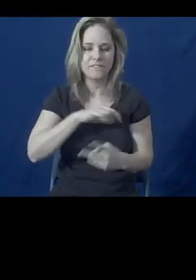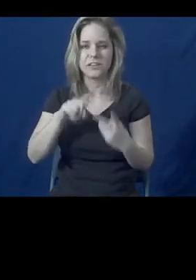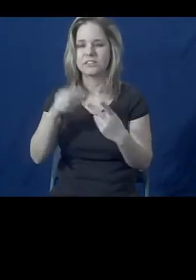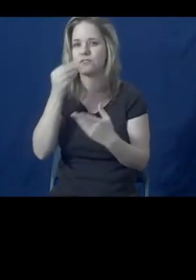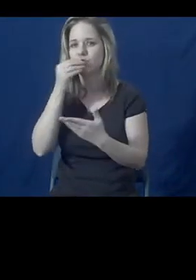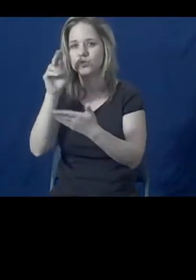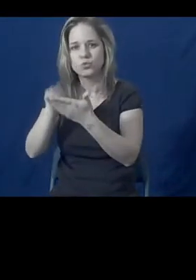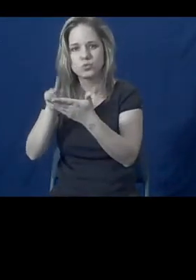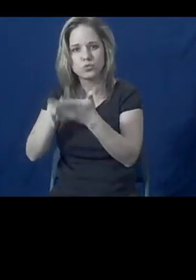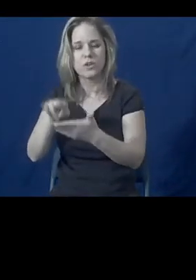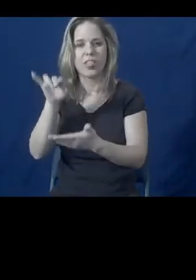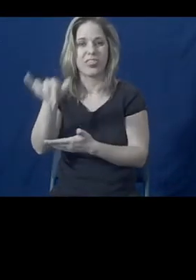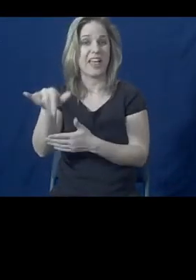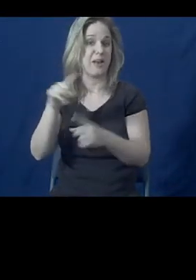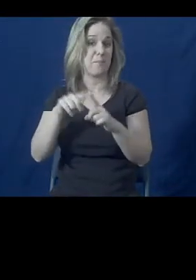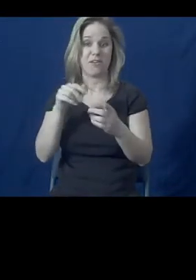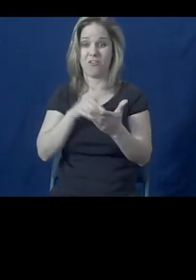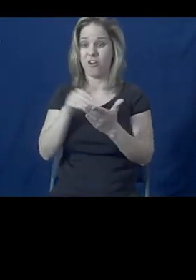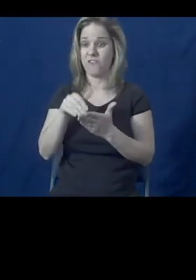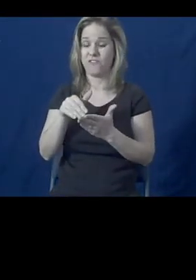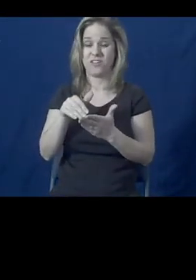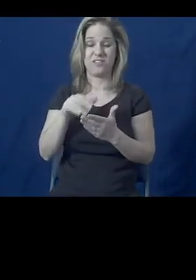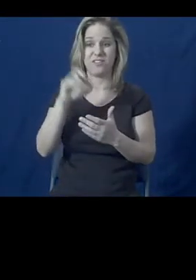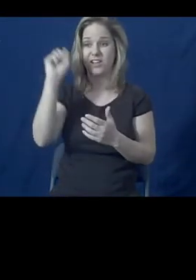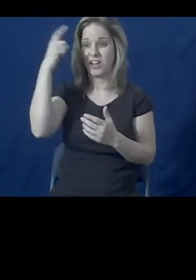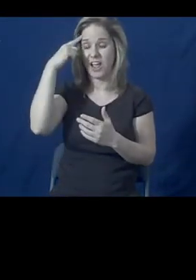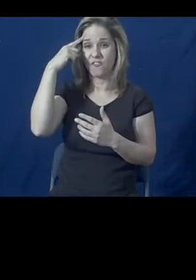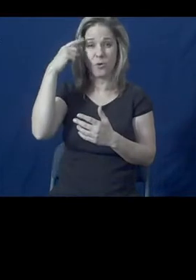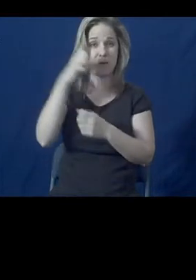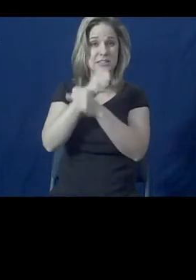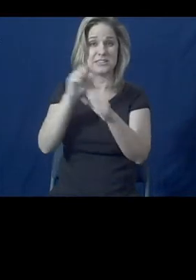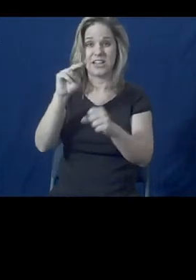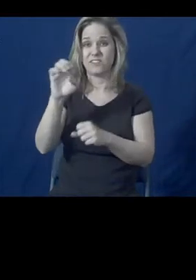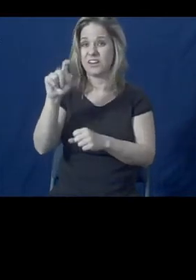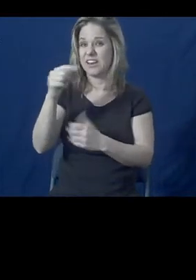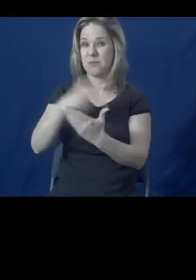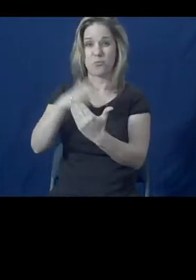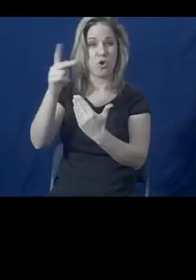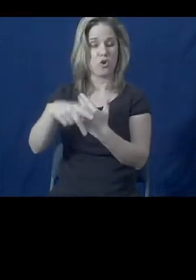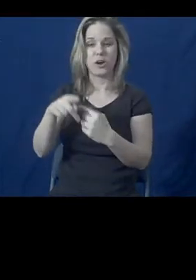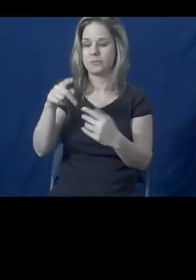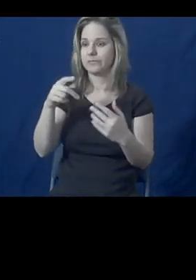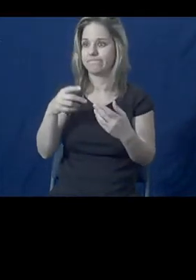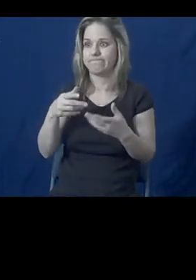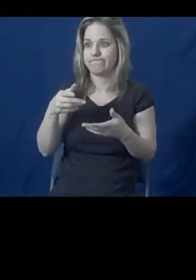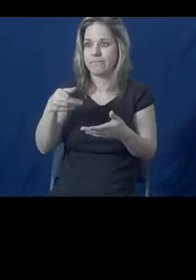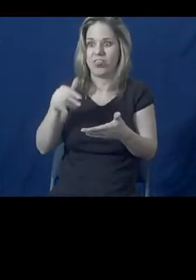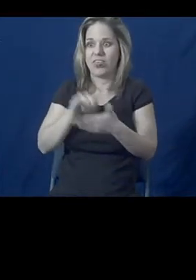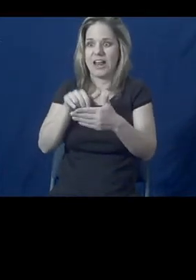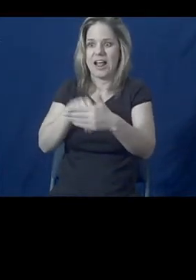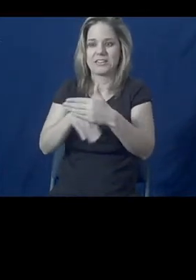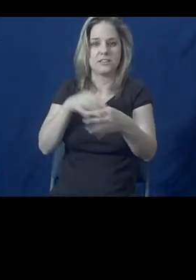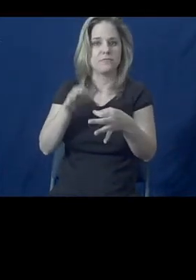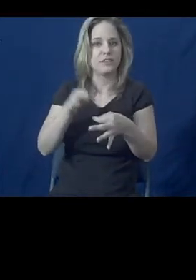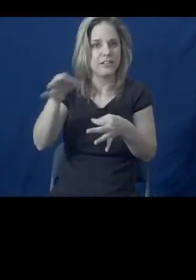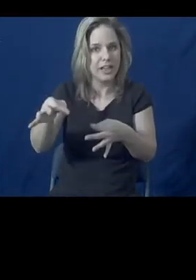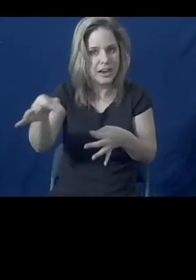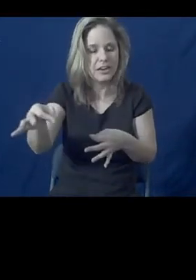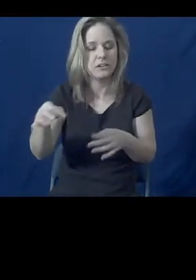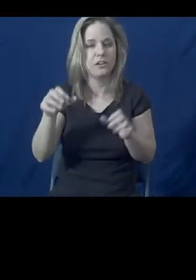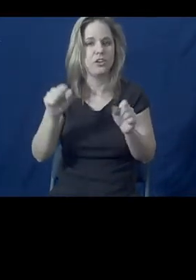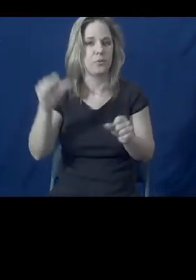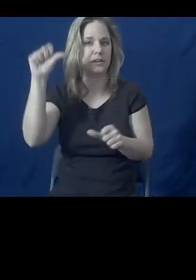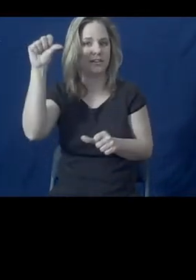oftentimes access to government safety nets or programs is delayed. It's denied because